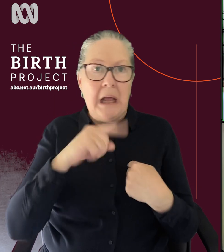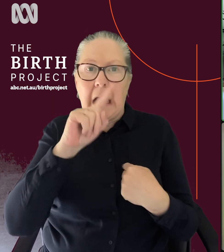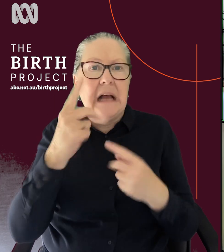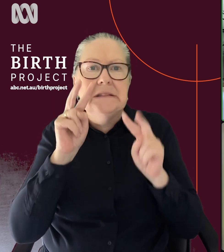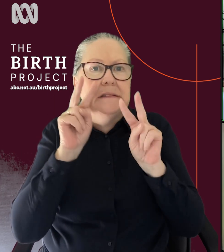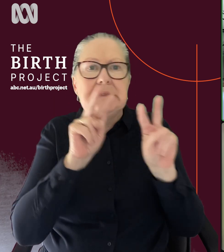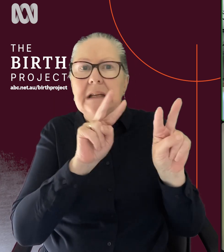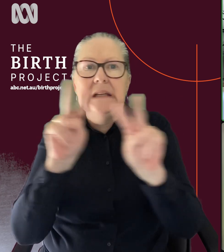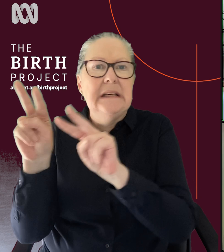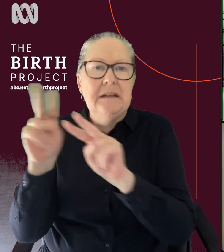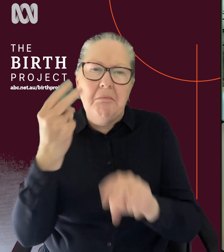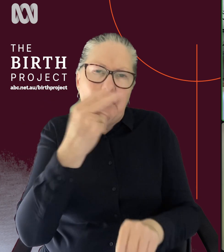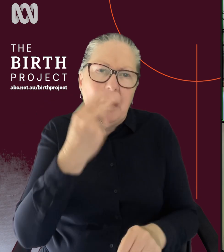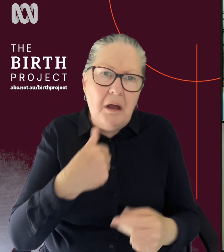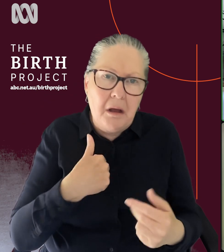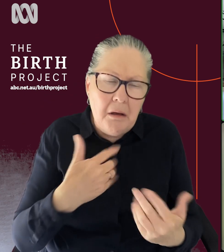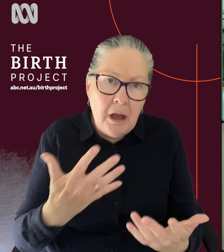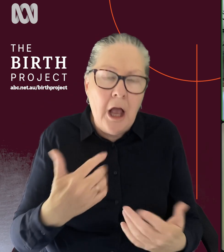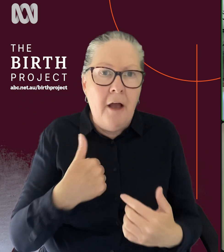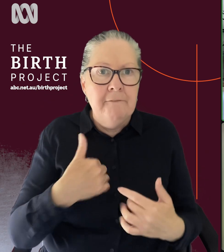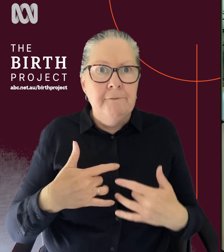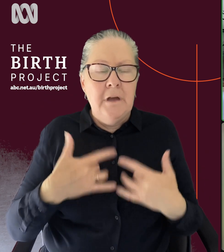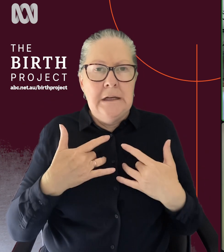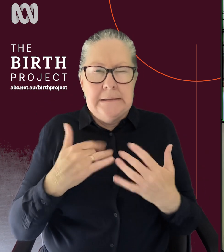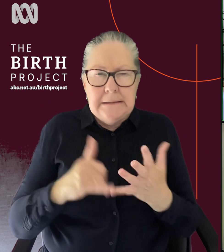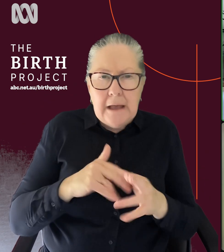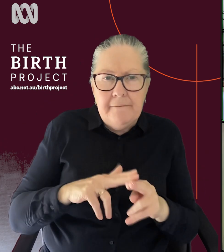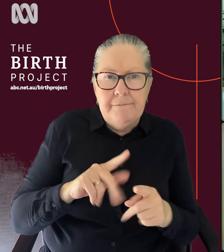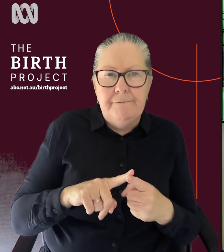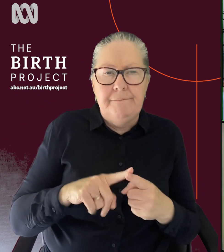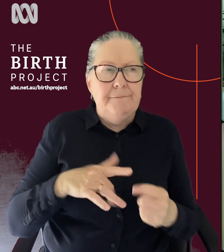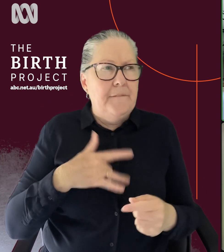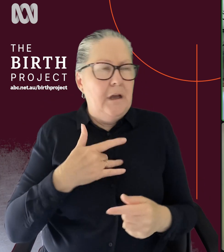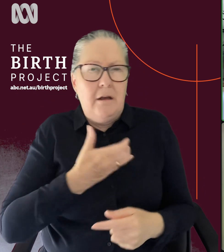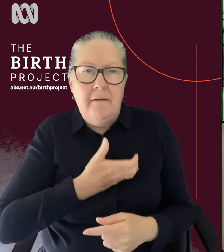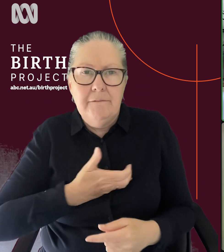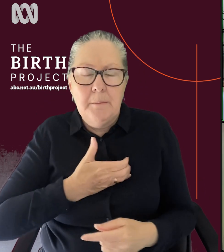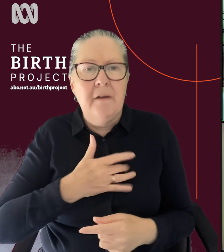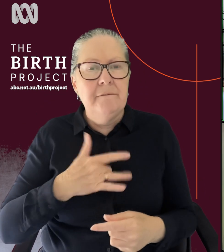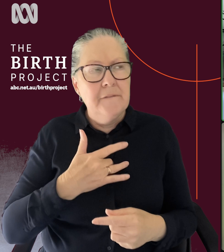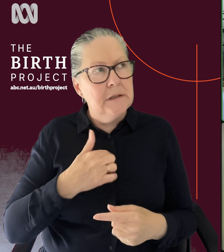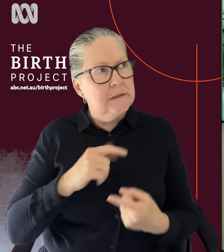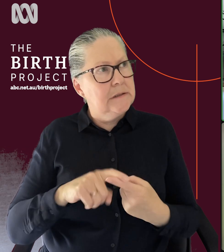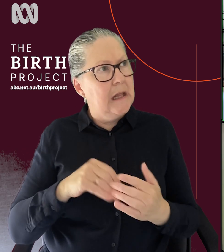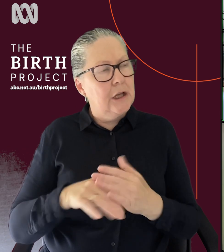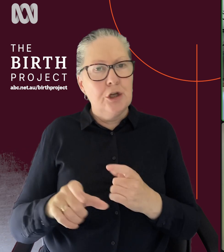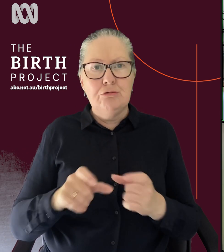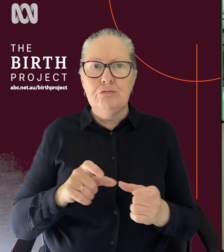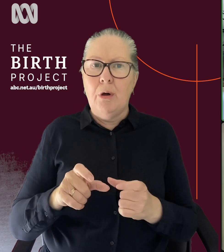um, one of the things that really kept me feeling safe and comfortable and like I was, you know, still in control, even though I